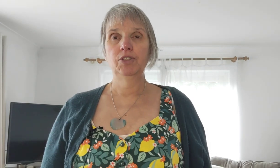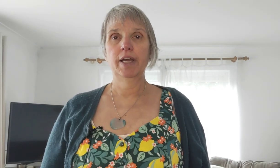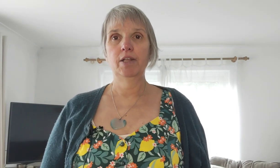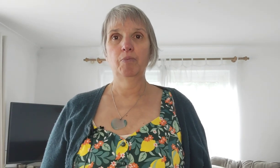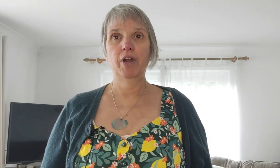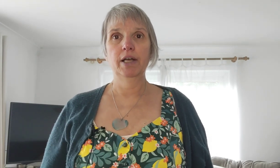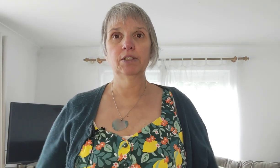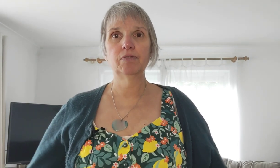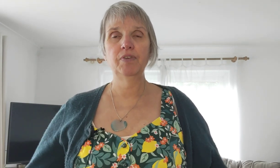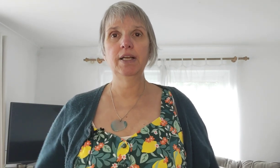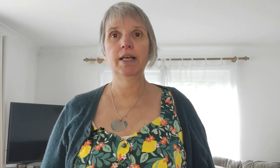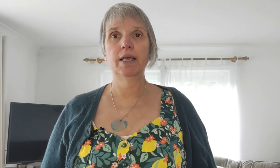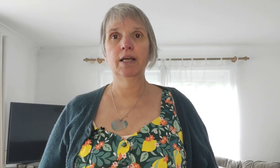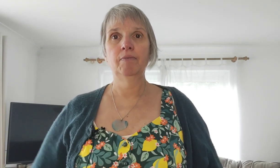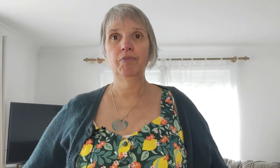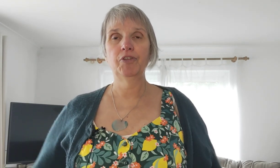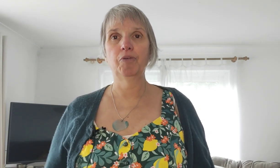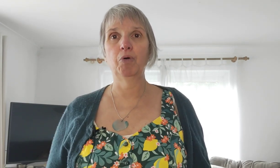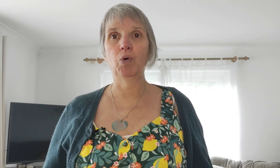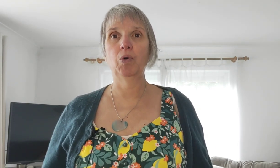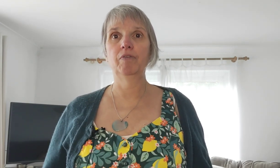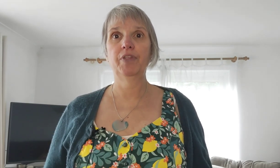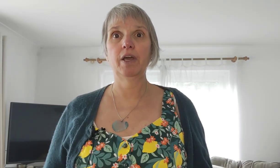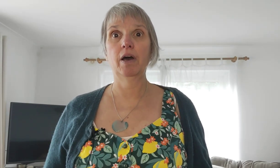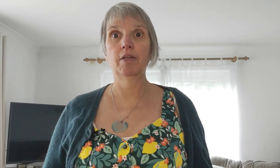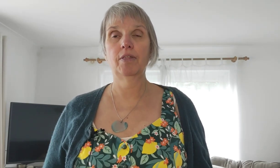as you take the breaths feeling the support of the earth